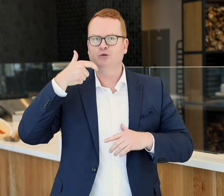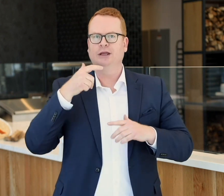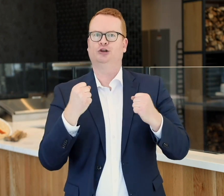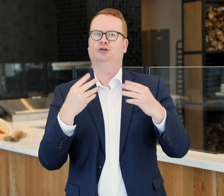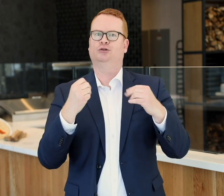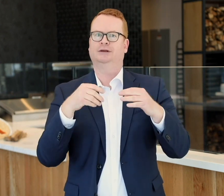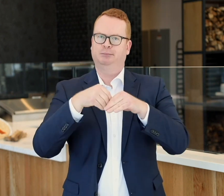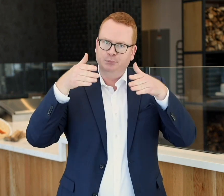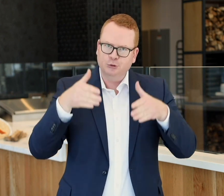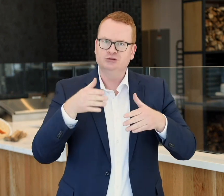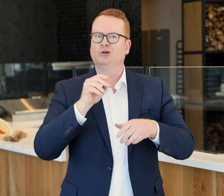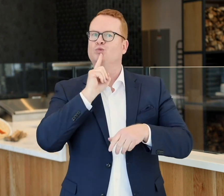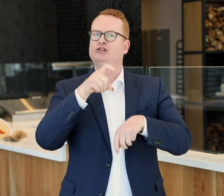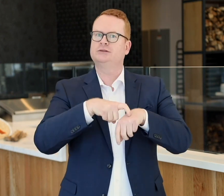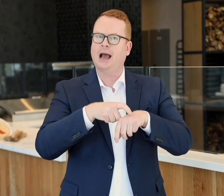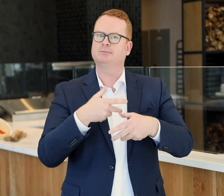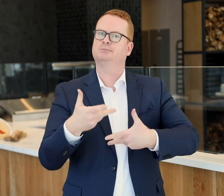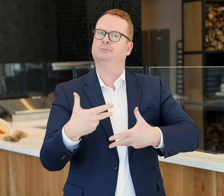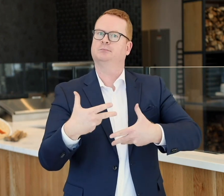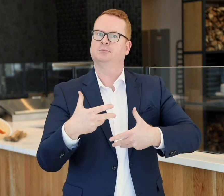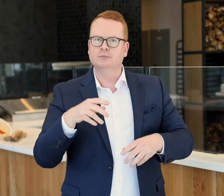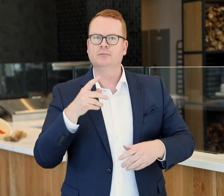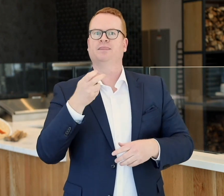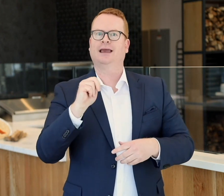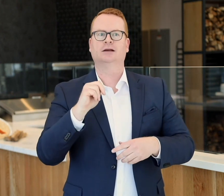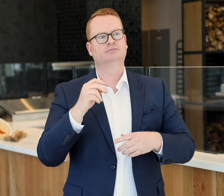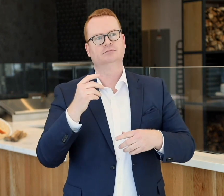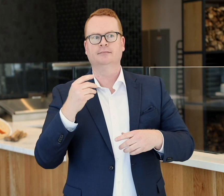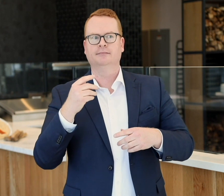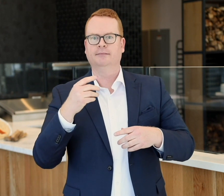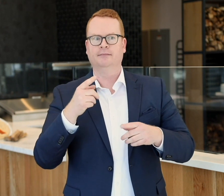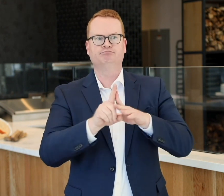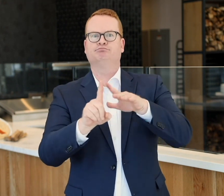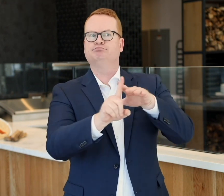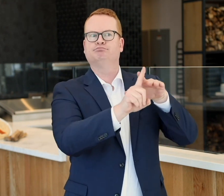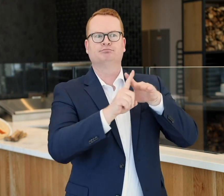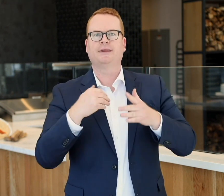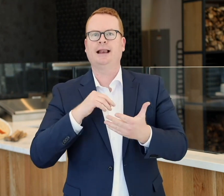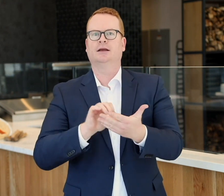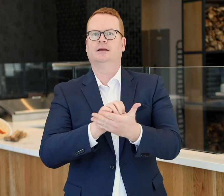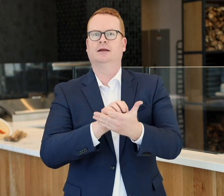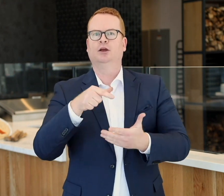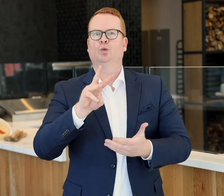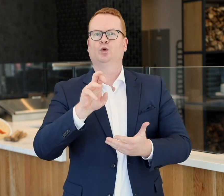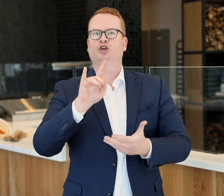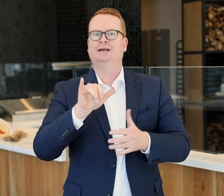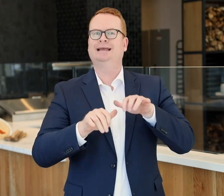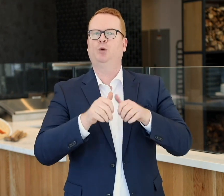live in-person operator facilitating communication in real time. Then came along the QWERTY keyboard on cell